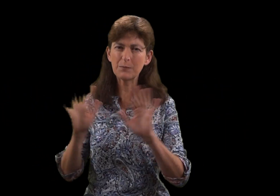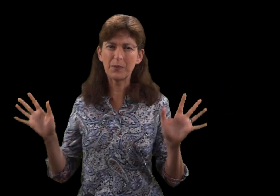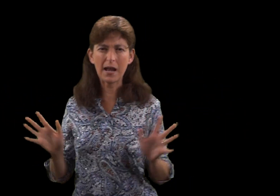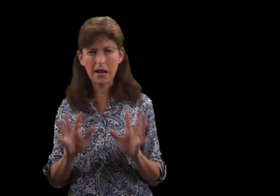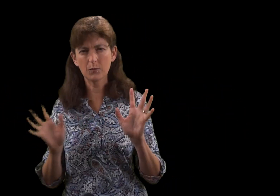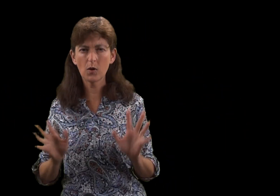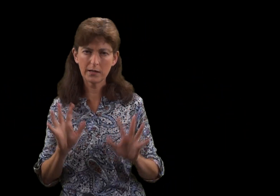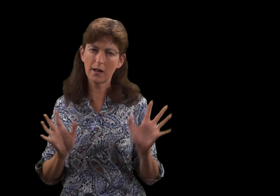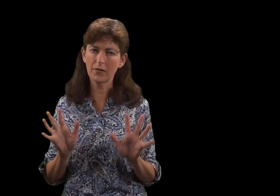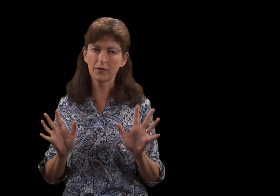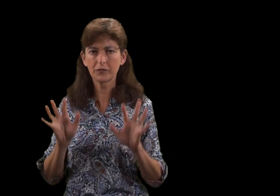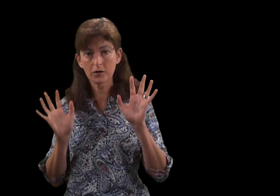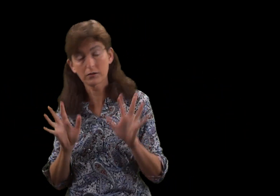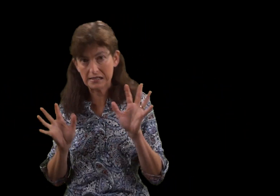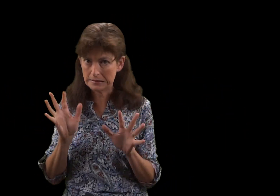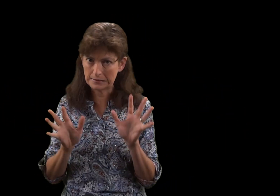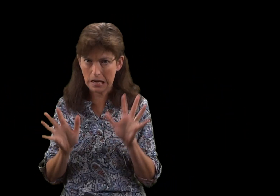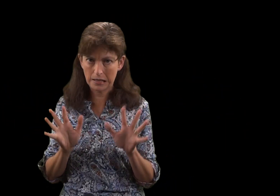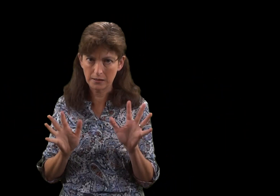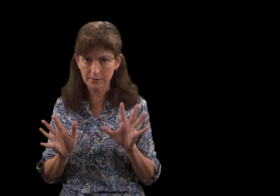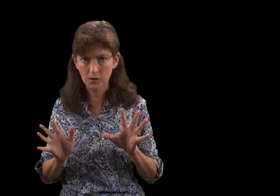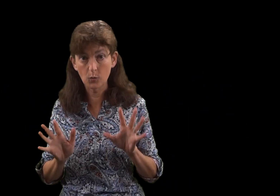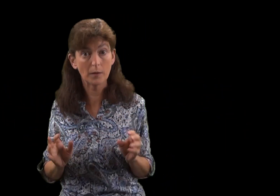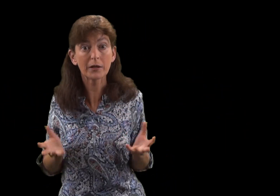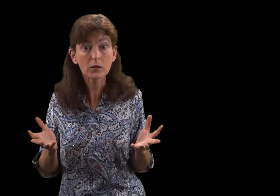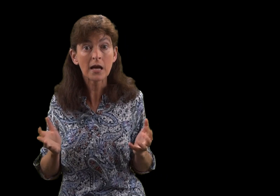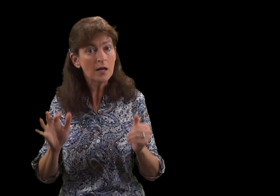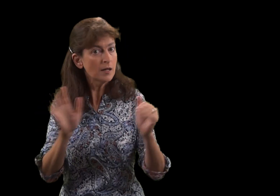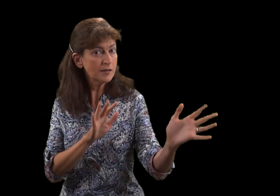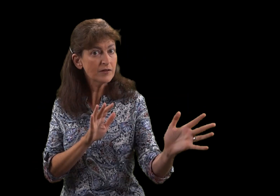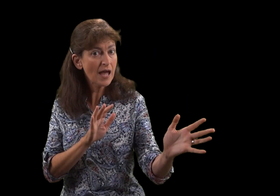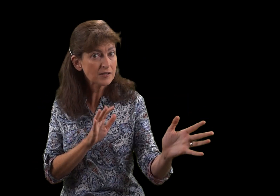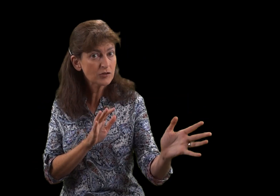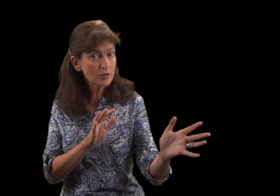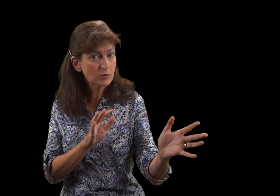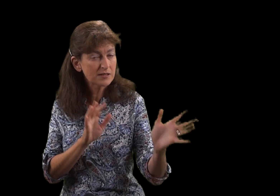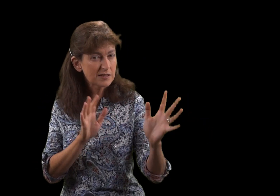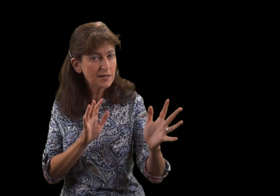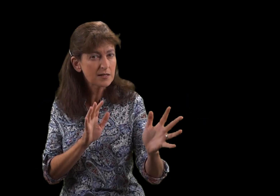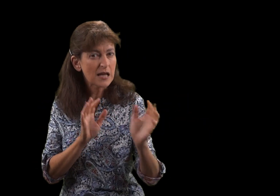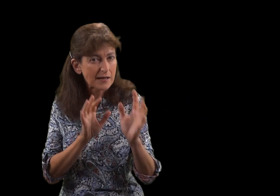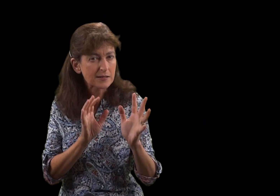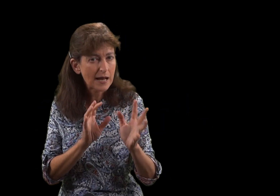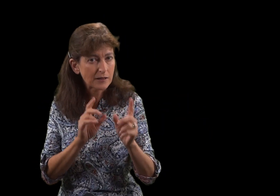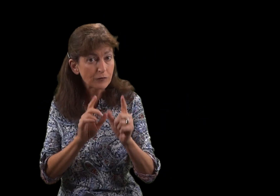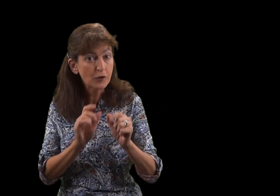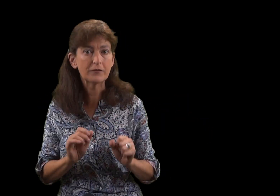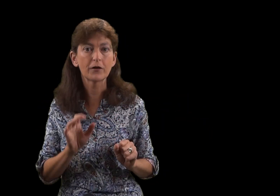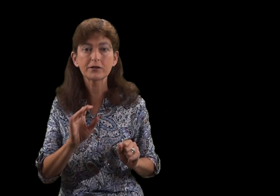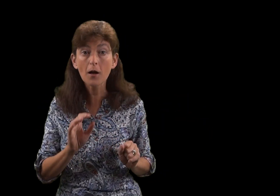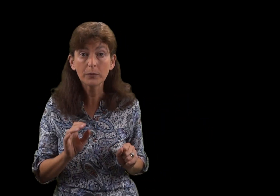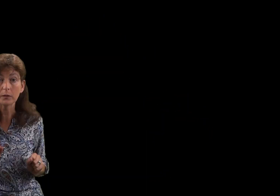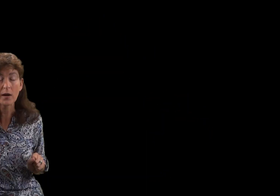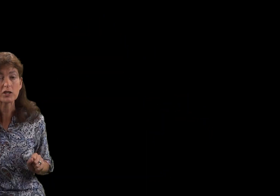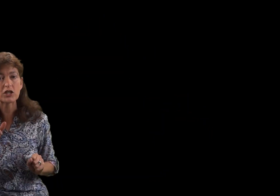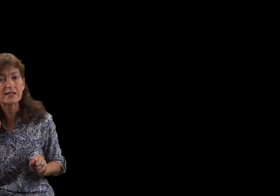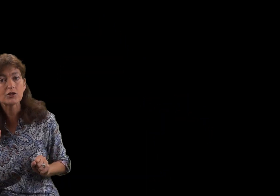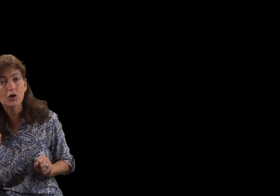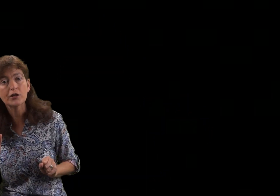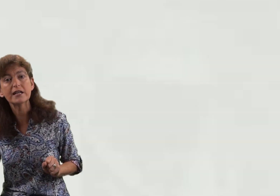blame one another for not understanding this so well. Because even the astronauts didn't understand it fully. For example, when Gene Cernan